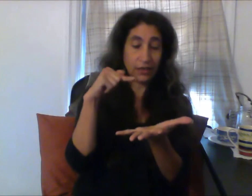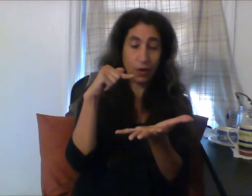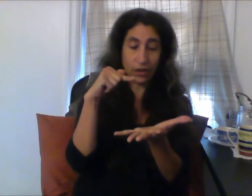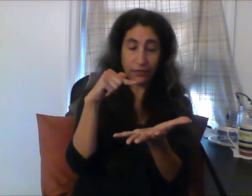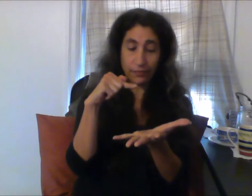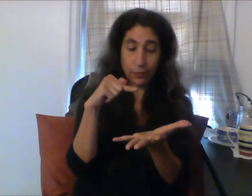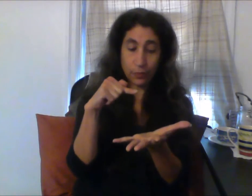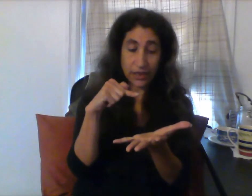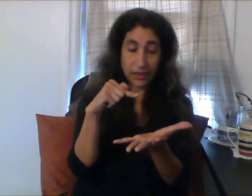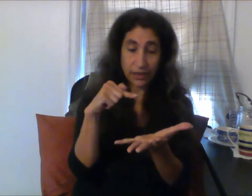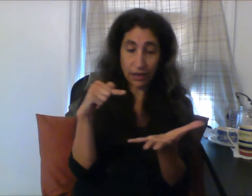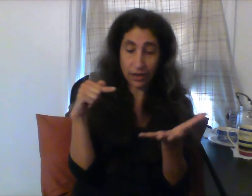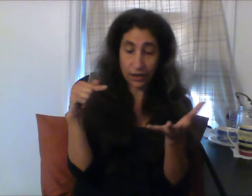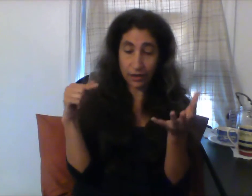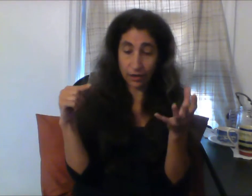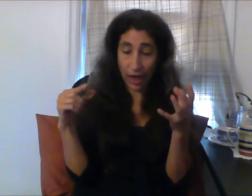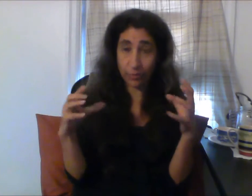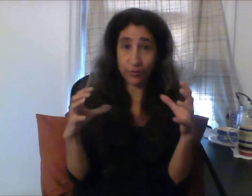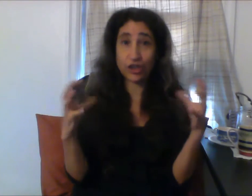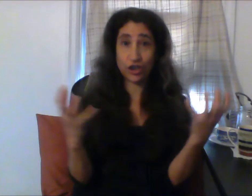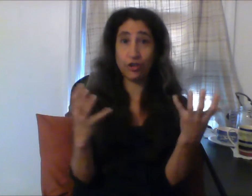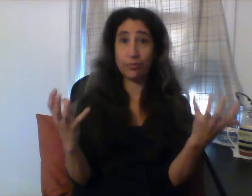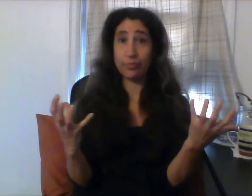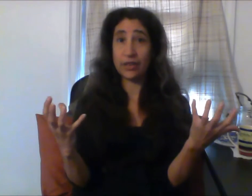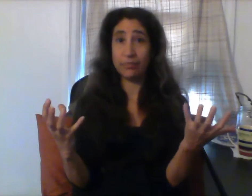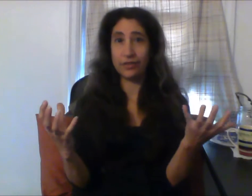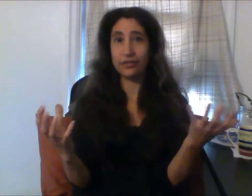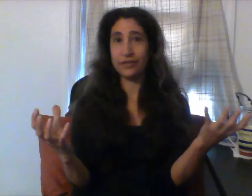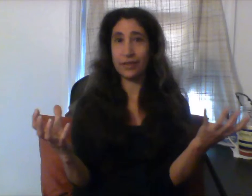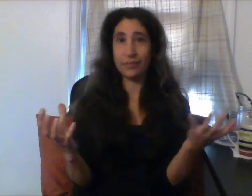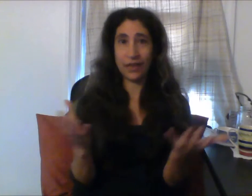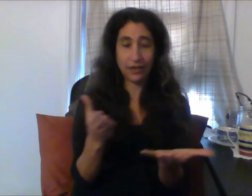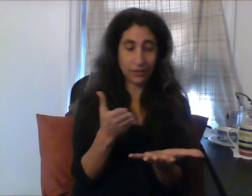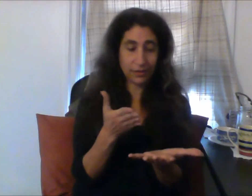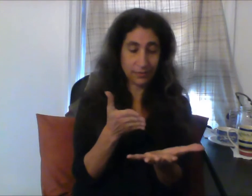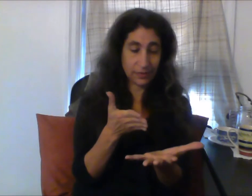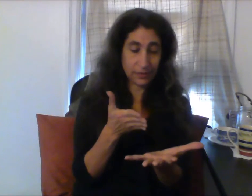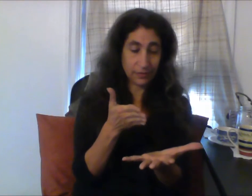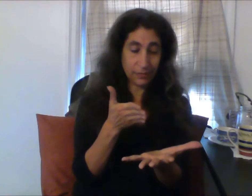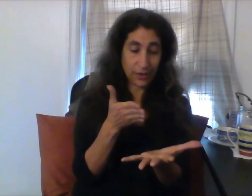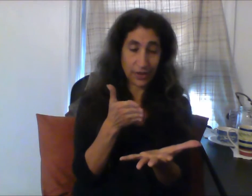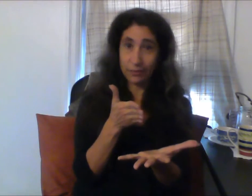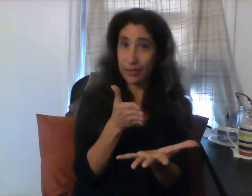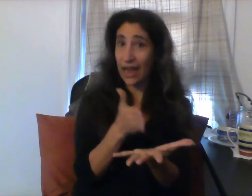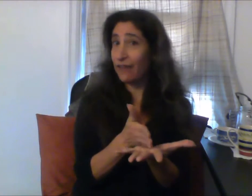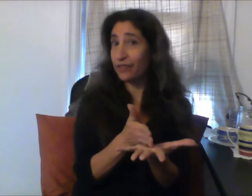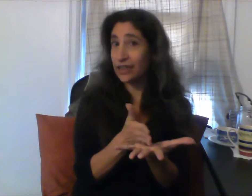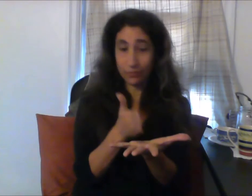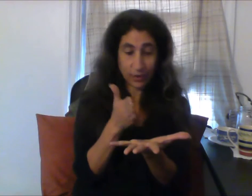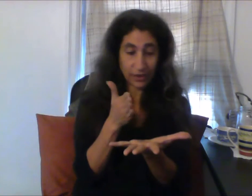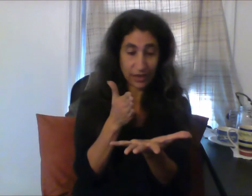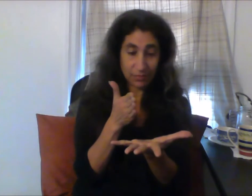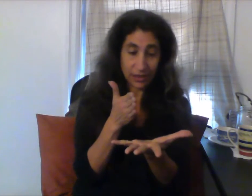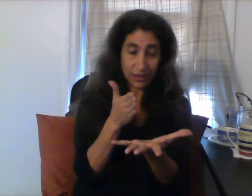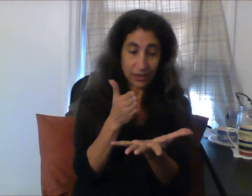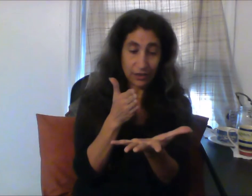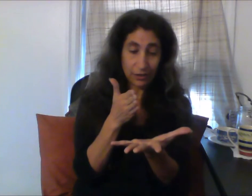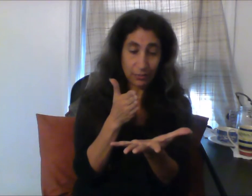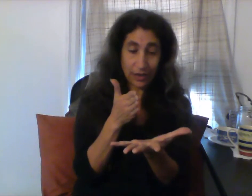and all of we, uh, Aboriginal people, you see what I'm saying? Whether they be African, whether they be, um,